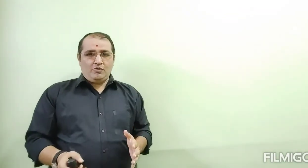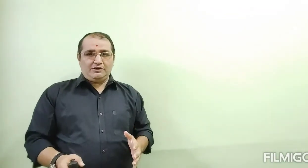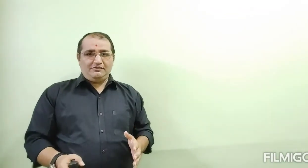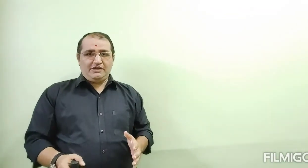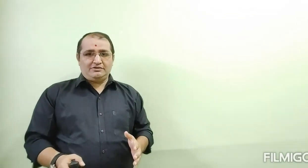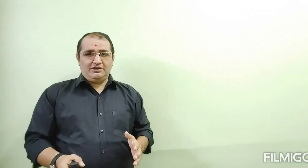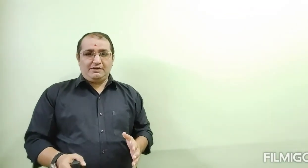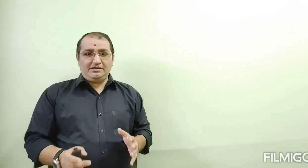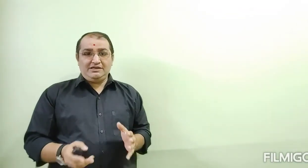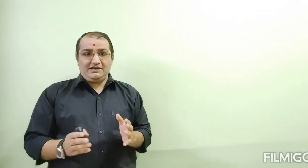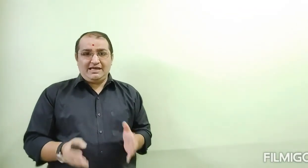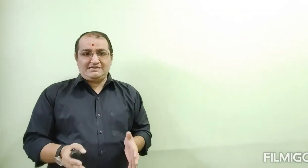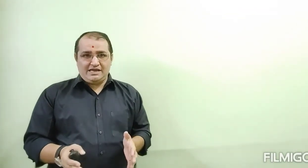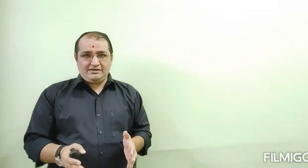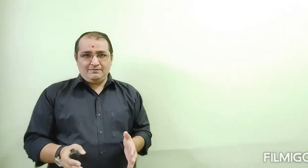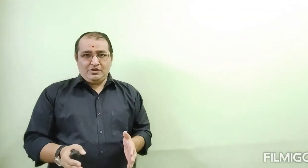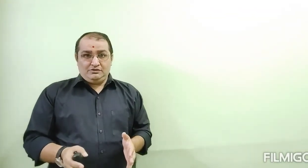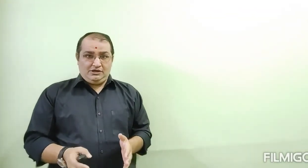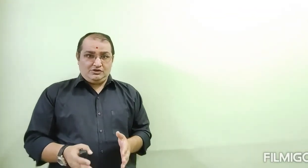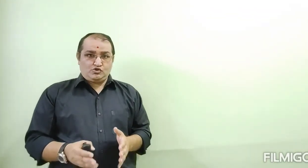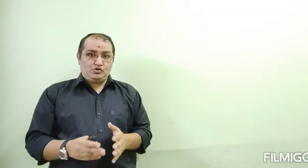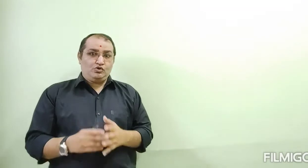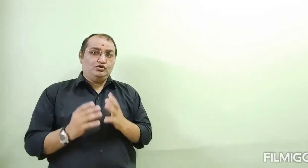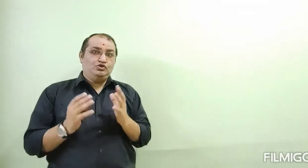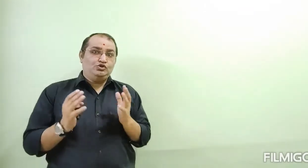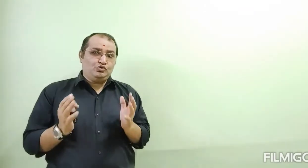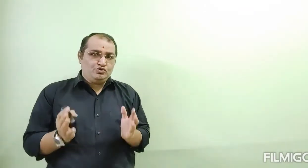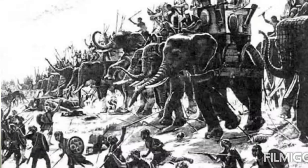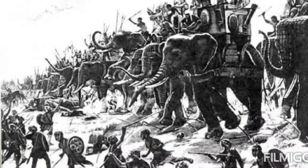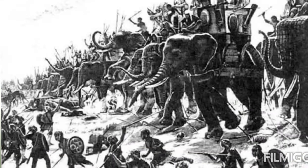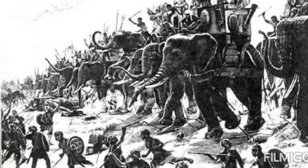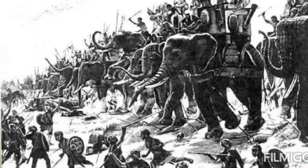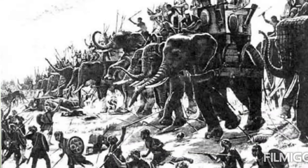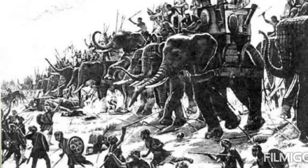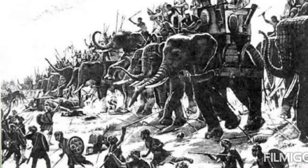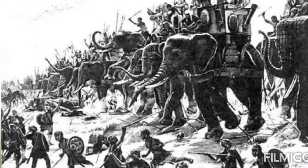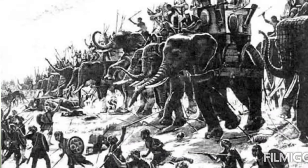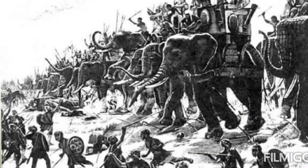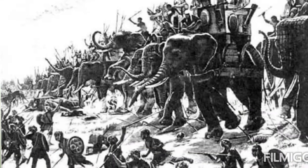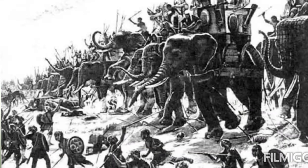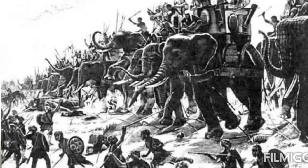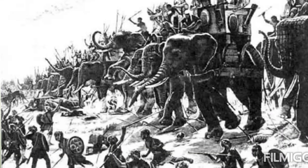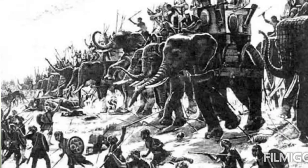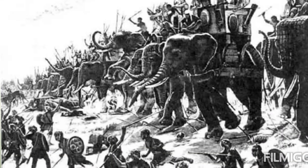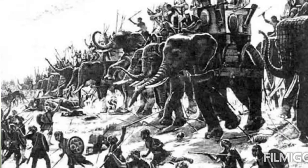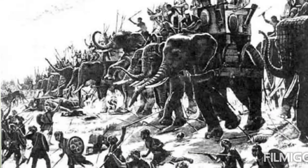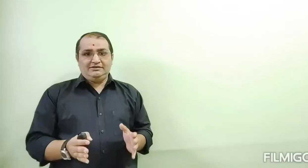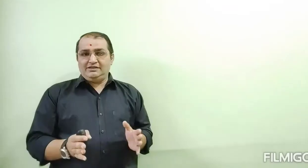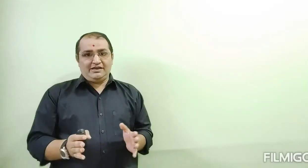he realized that there are so huge army of Sirajul Tawla and they cannot